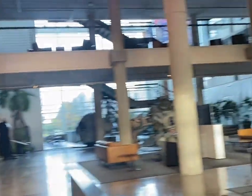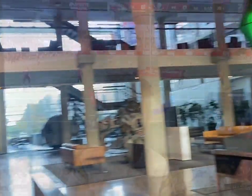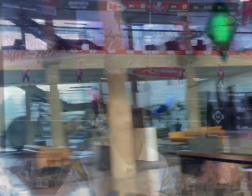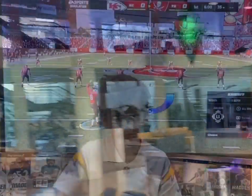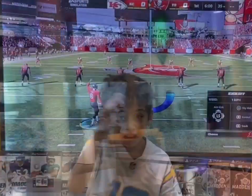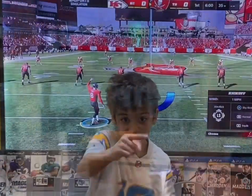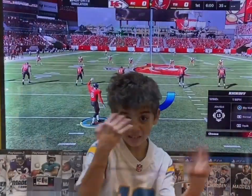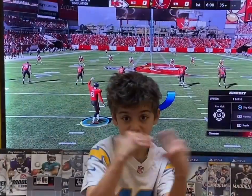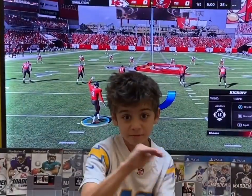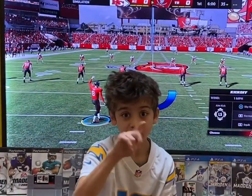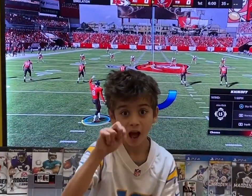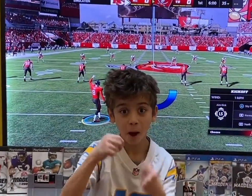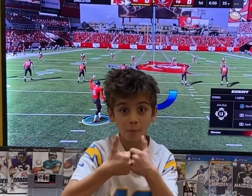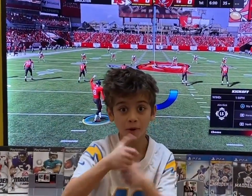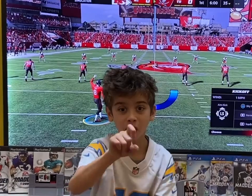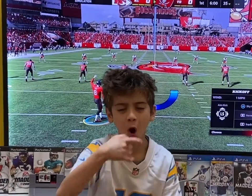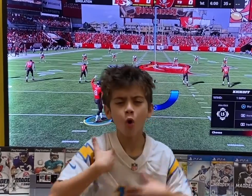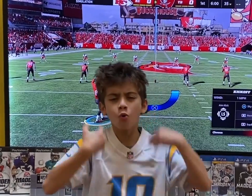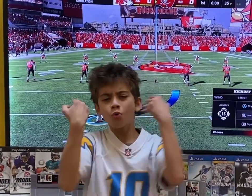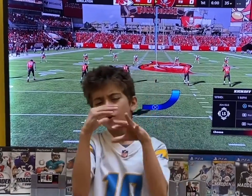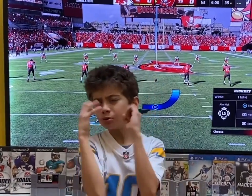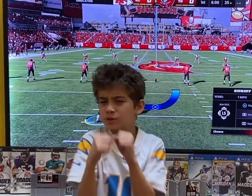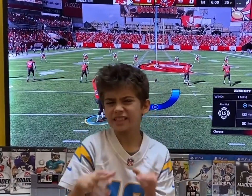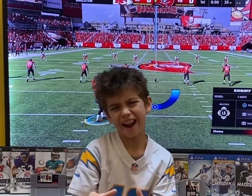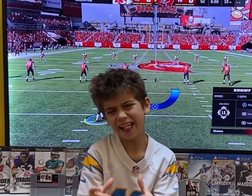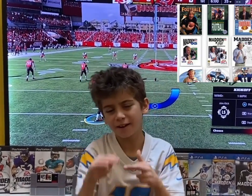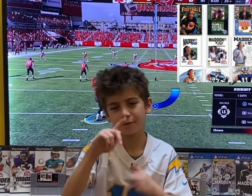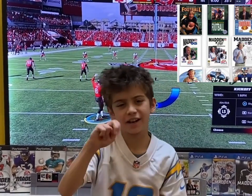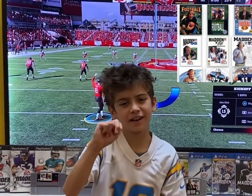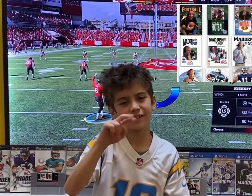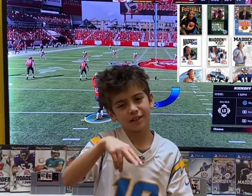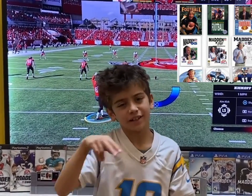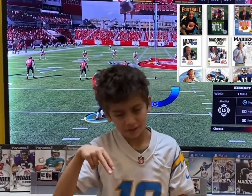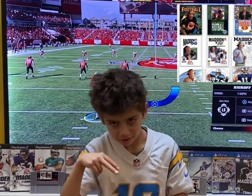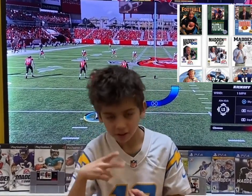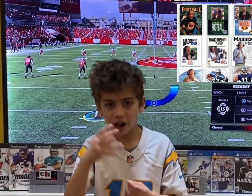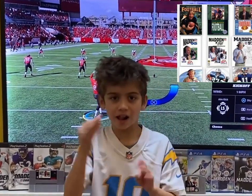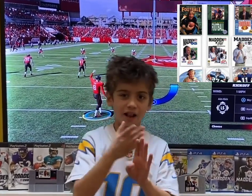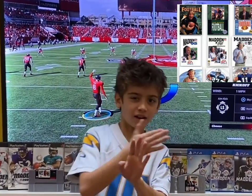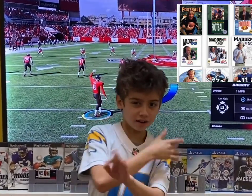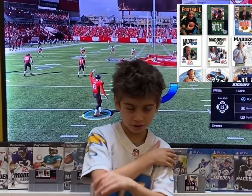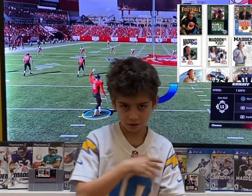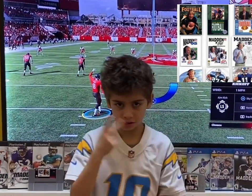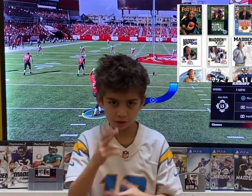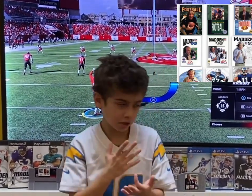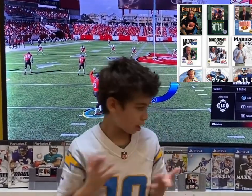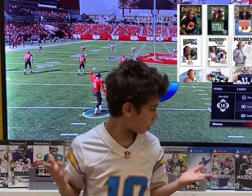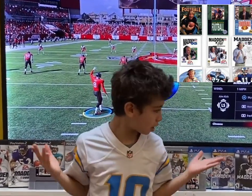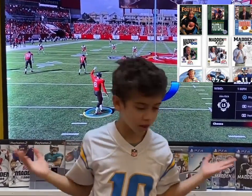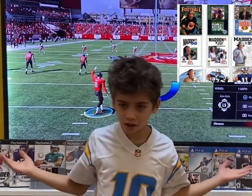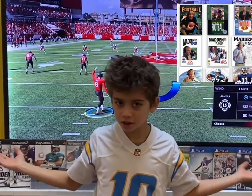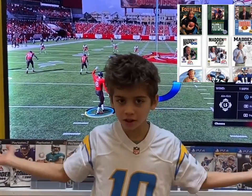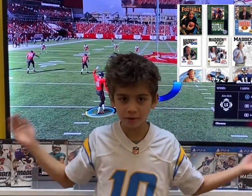Do you love Madden games? I love playing Madden 22. You can see the history of Madden games here behind me.